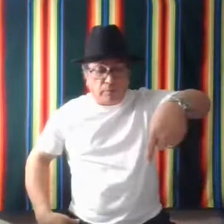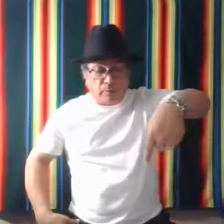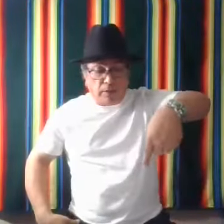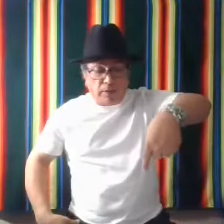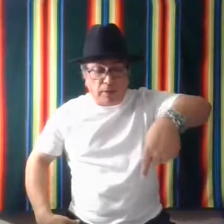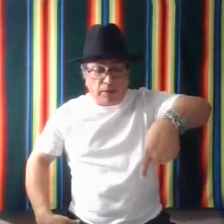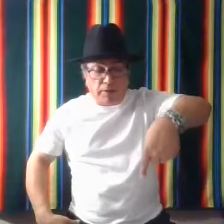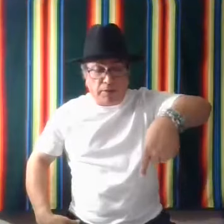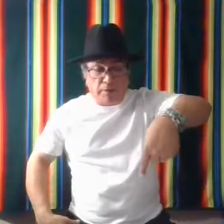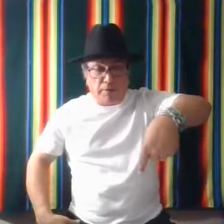This